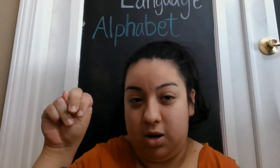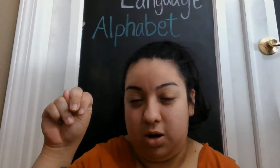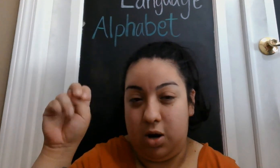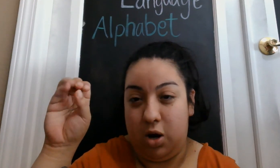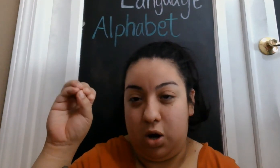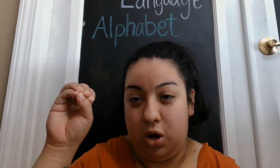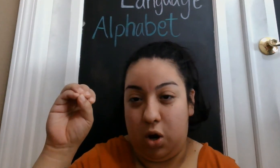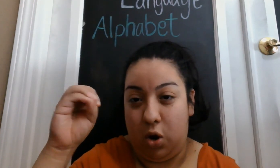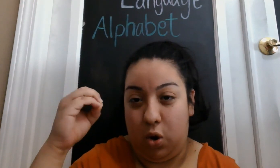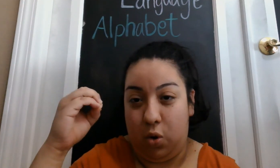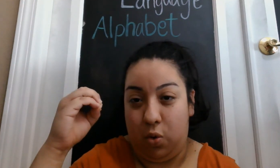O,